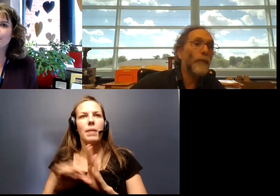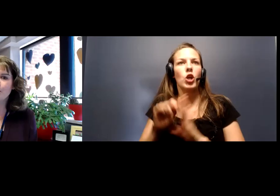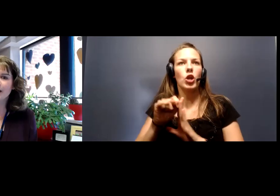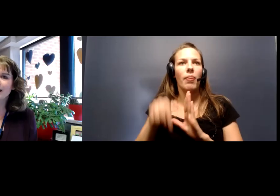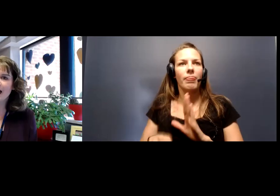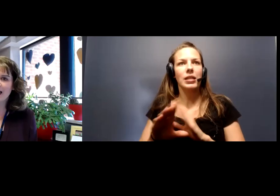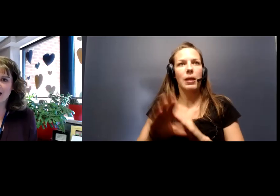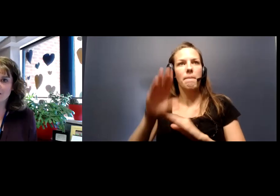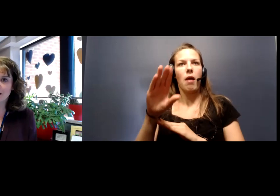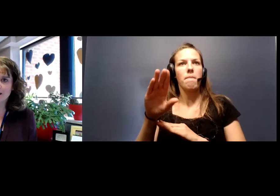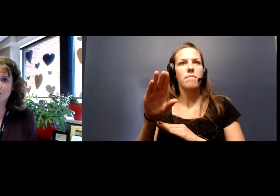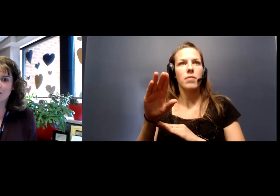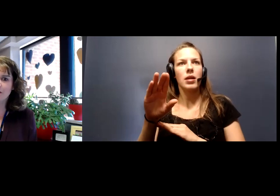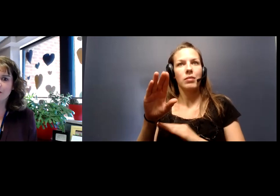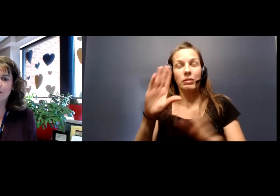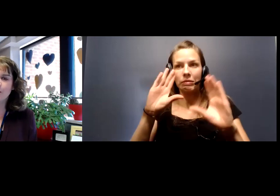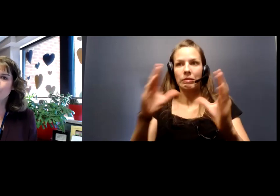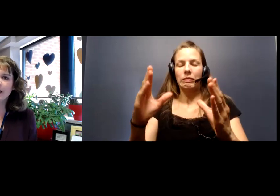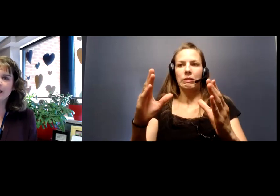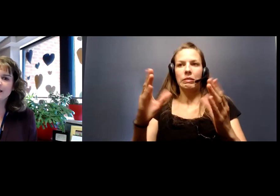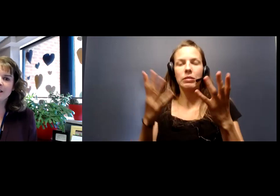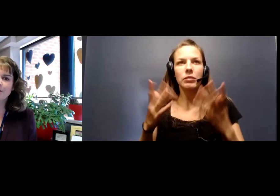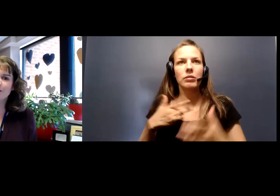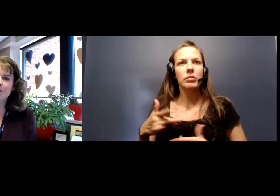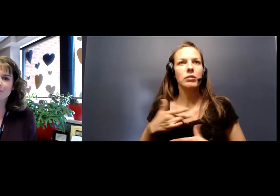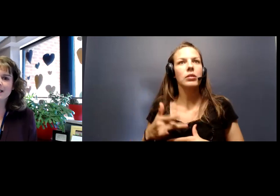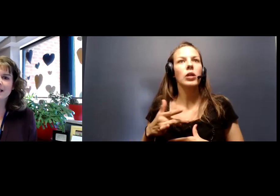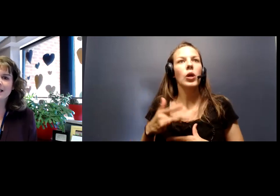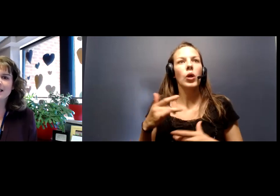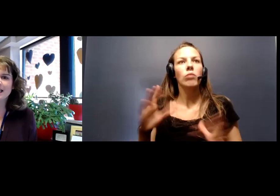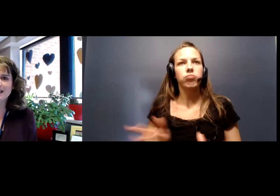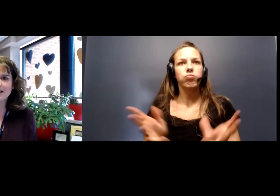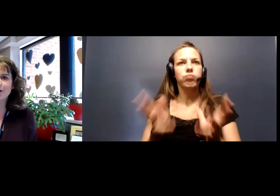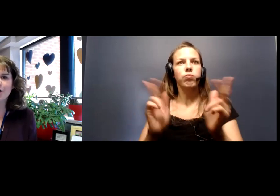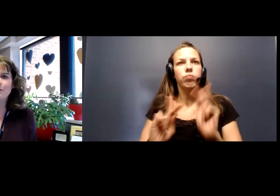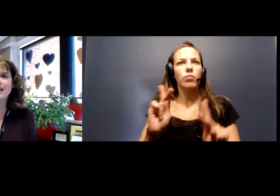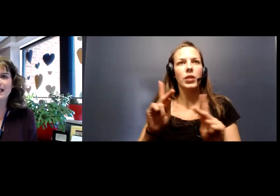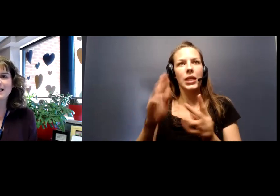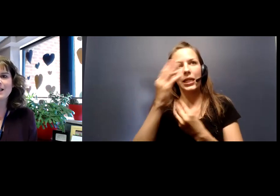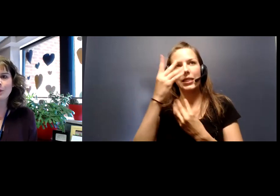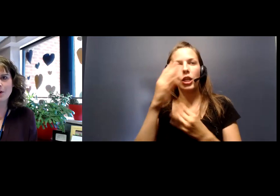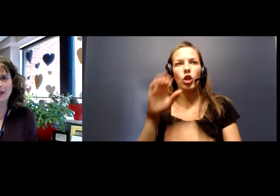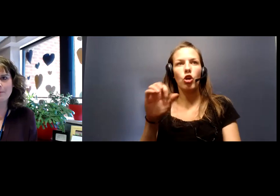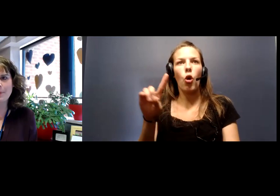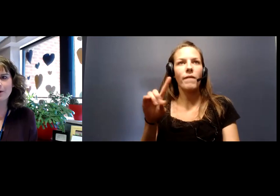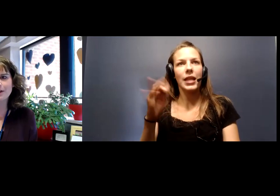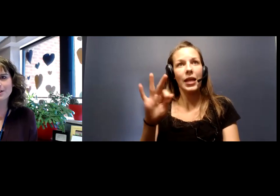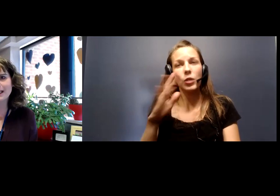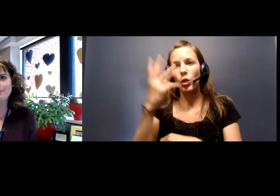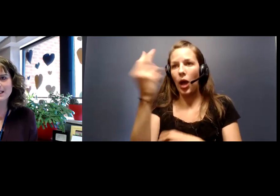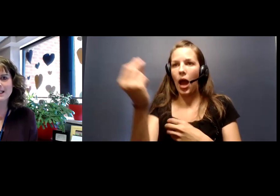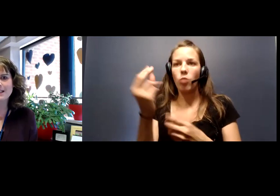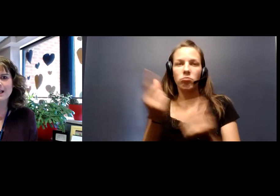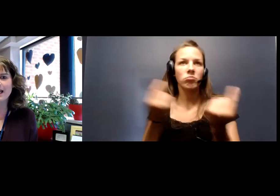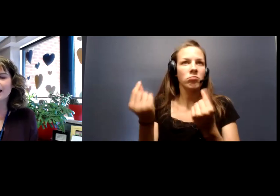bump or incline has our attention. We continue to urge residents to consider COVID-19 when going about their